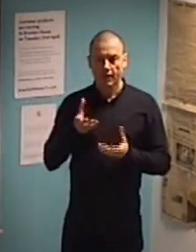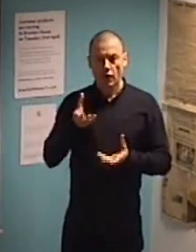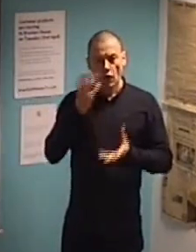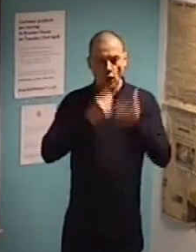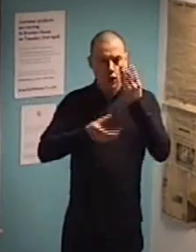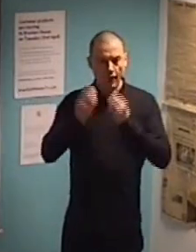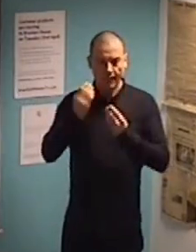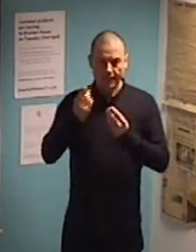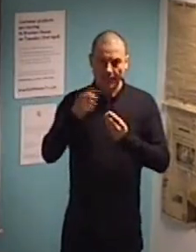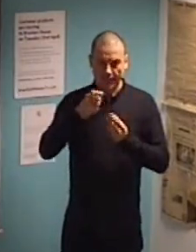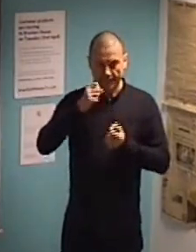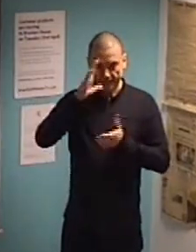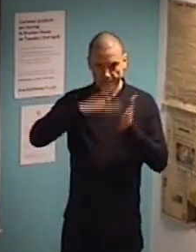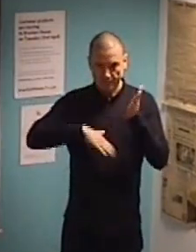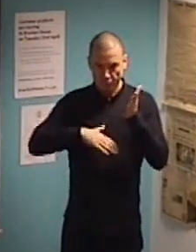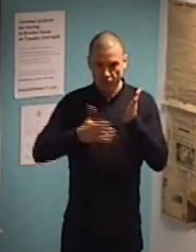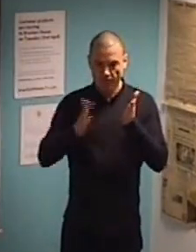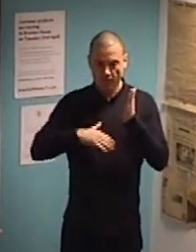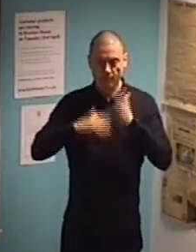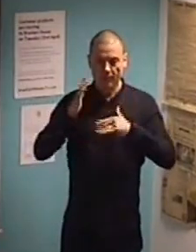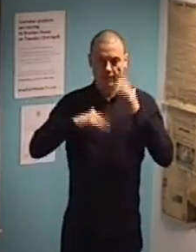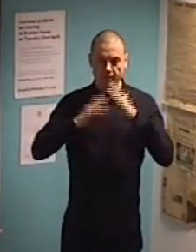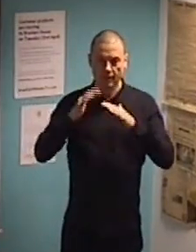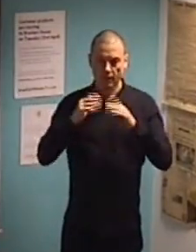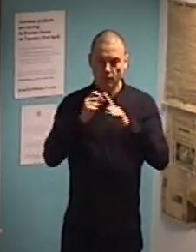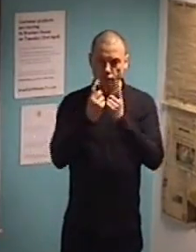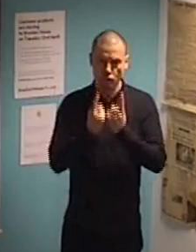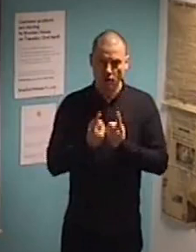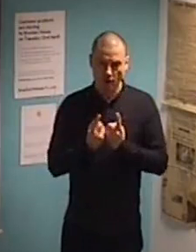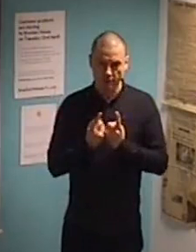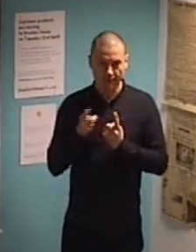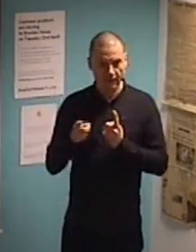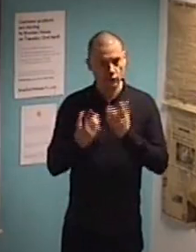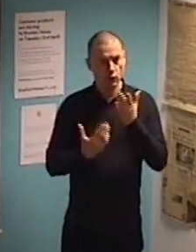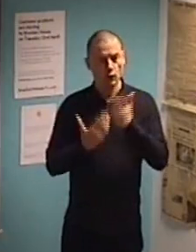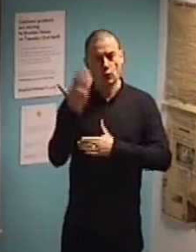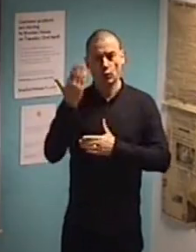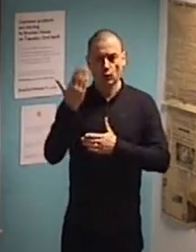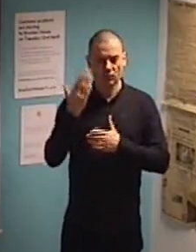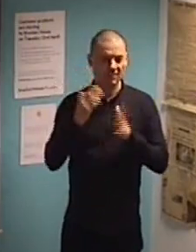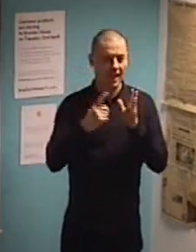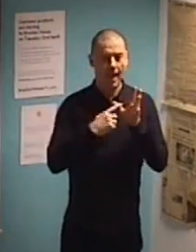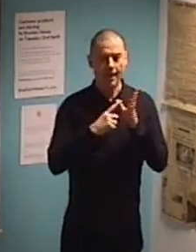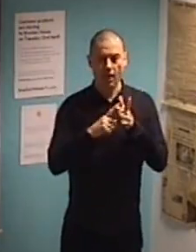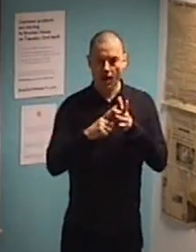experience on building product in this new era, the AI era.